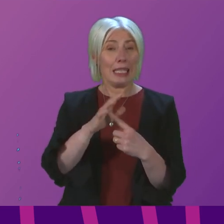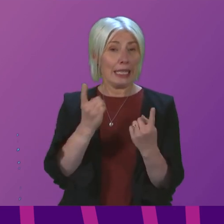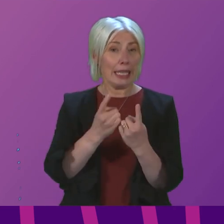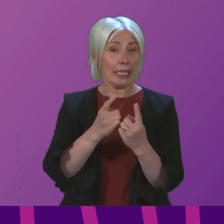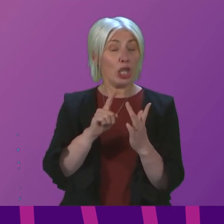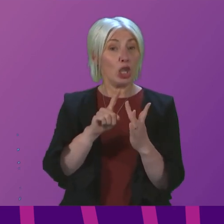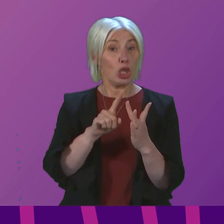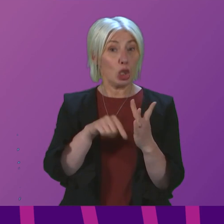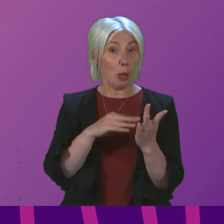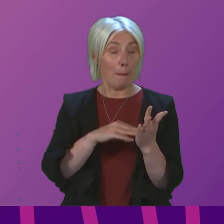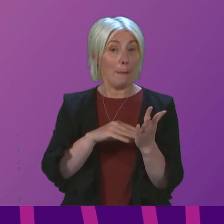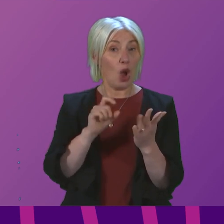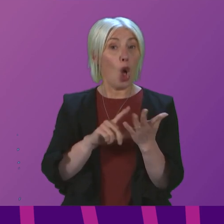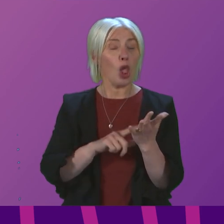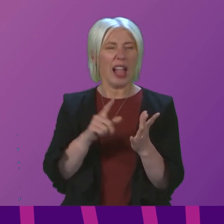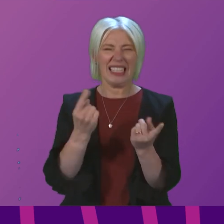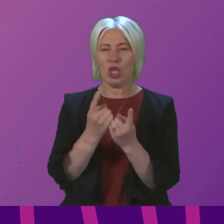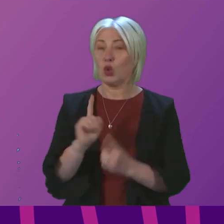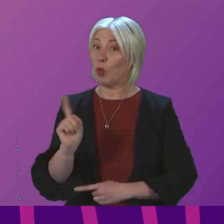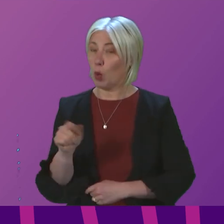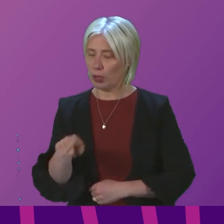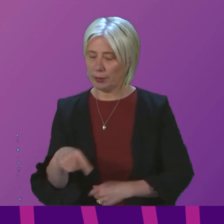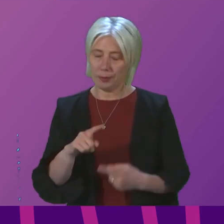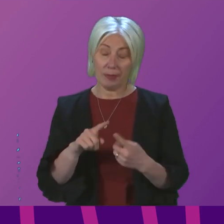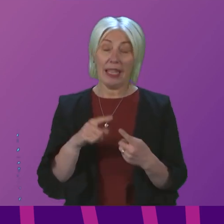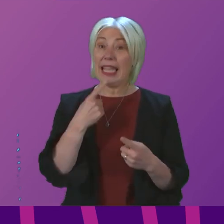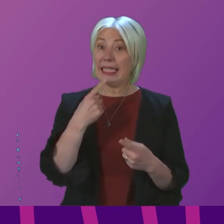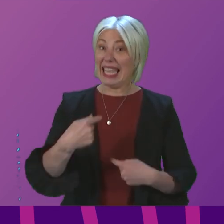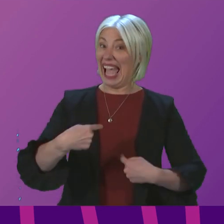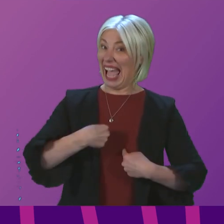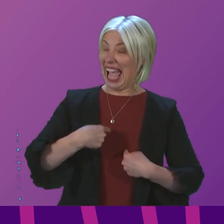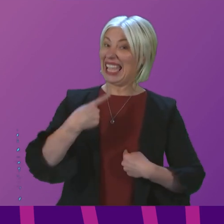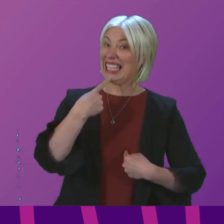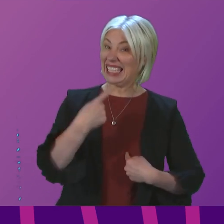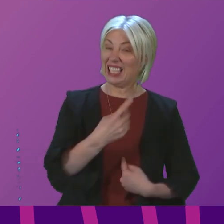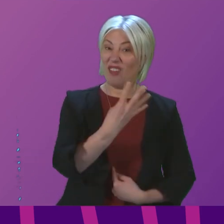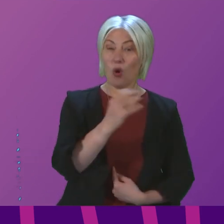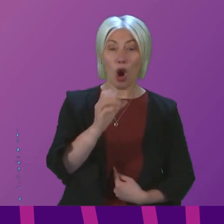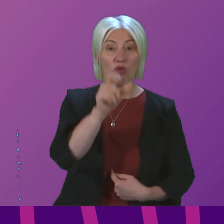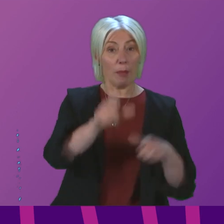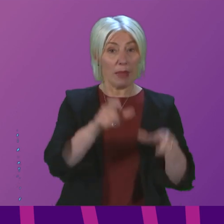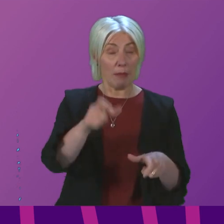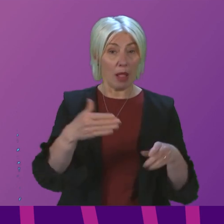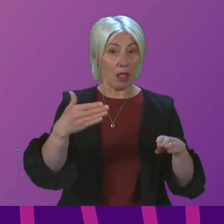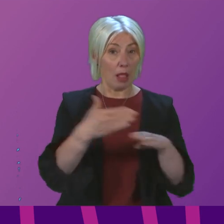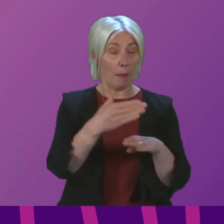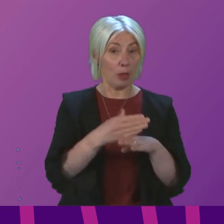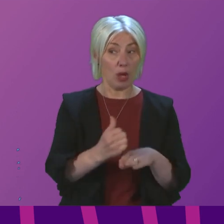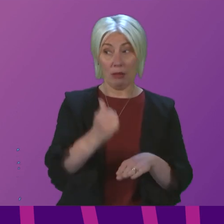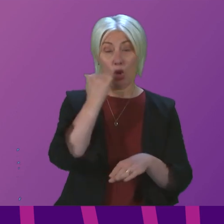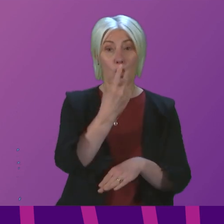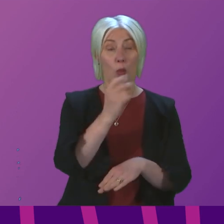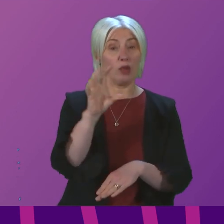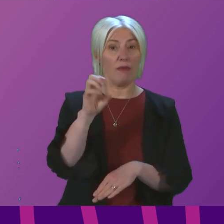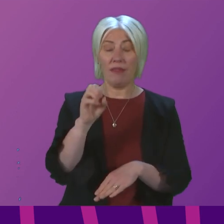taking issue with. Firstly, he seemed to claim that I said there were 400 people employed in the Yard back in 2015. I didn't say